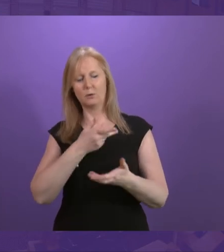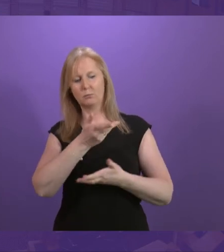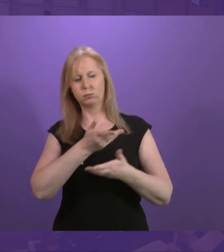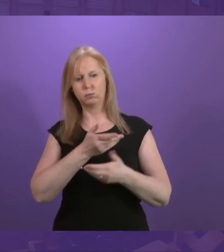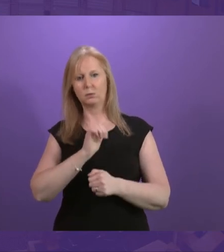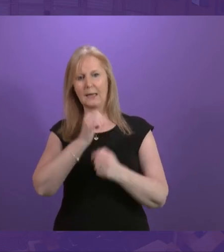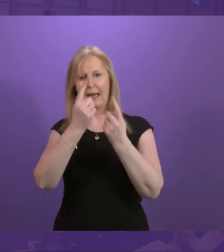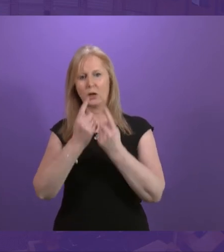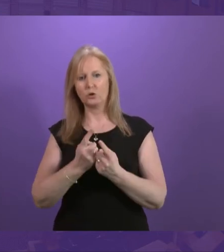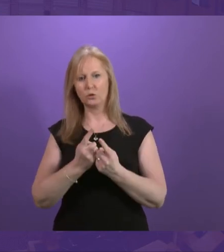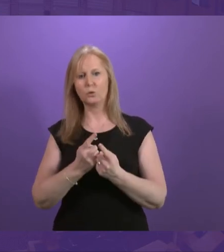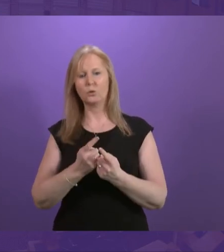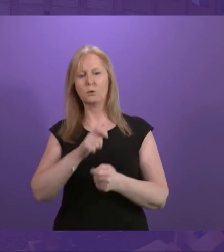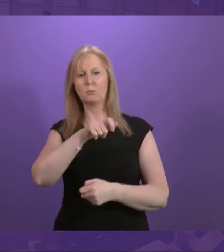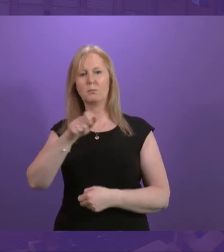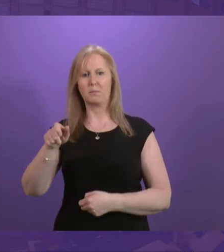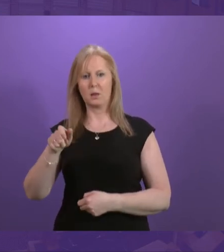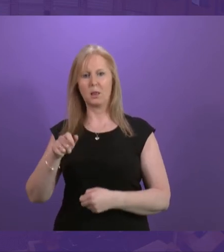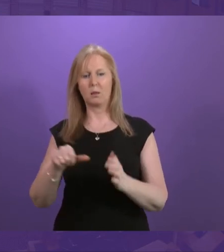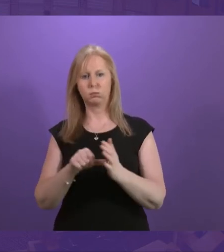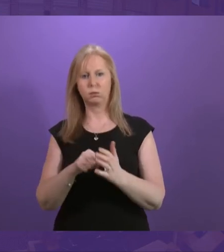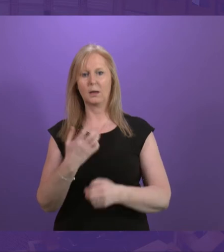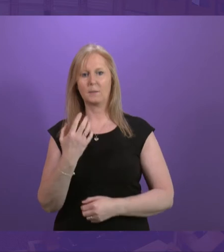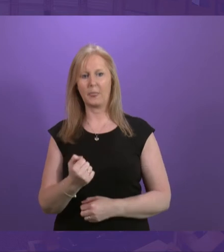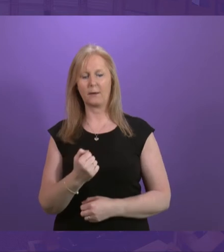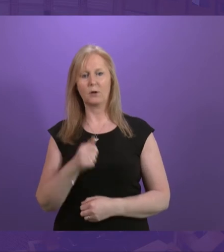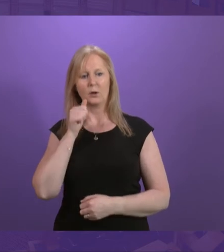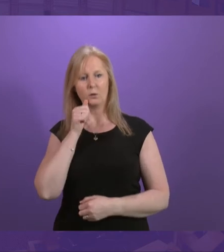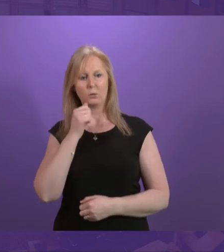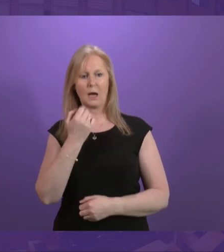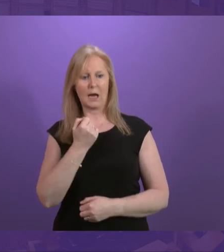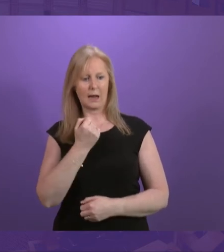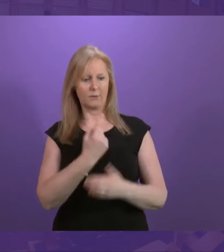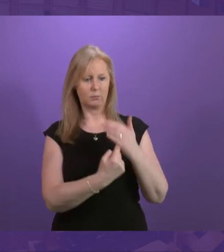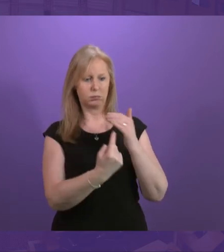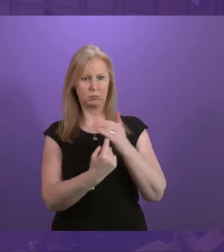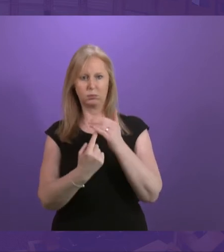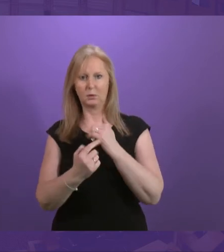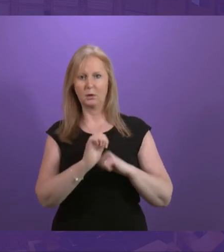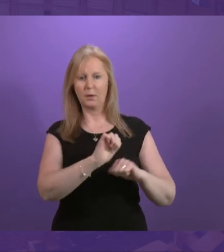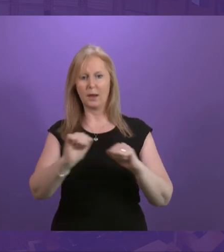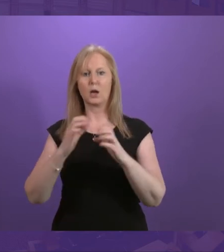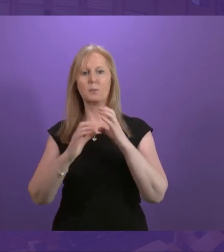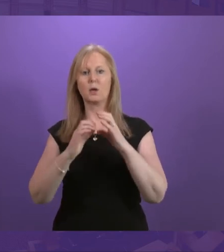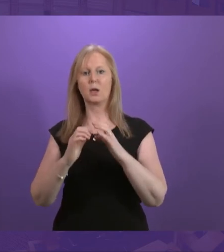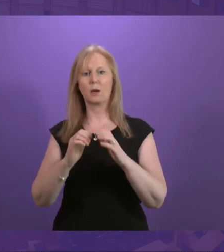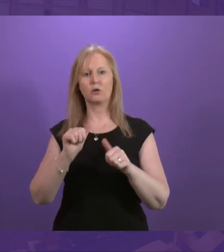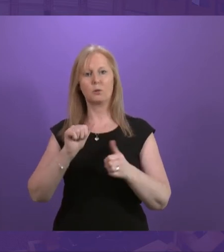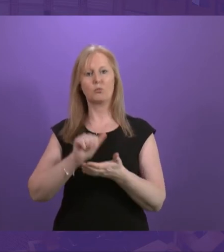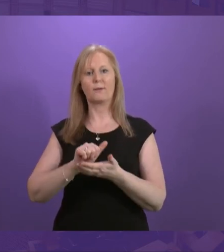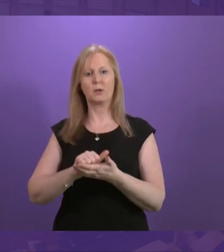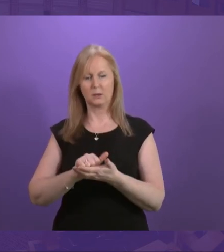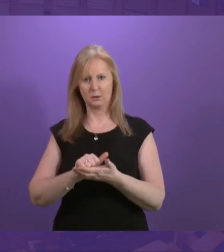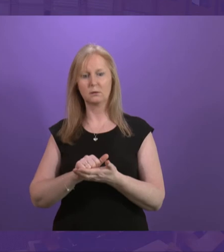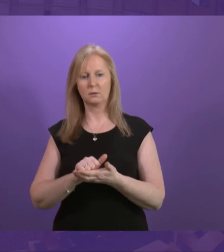loss and I fully appreciate that each person will have their own individual unique communication preference. This links